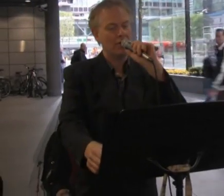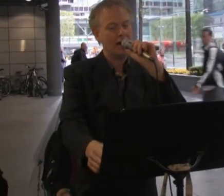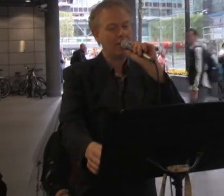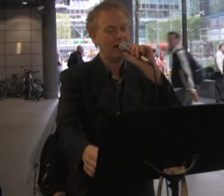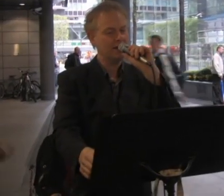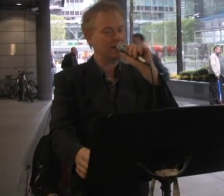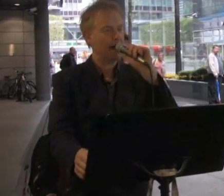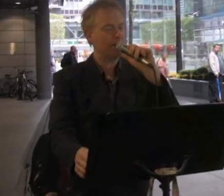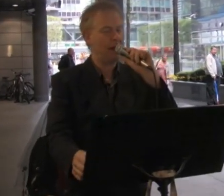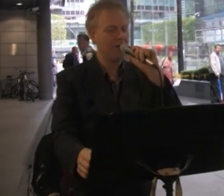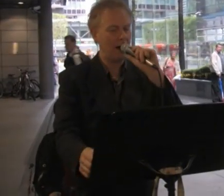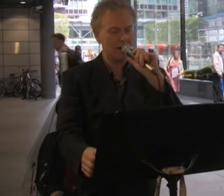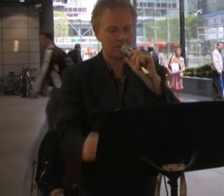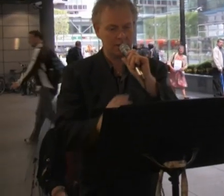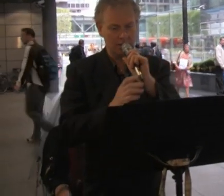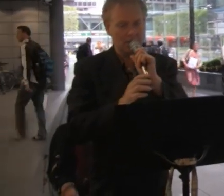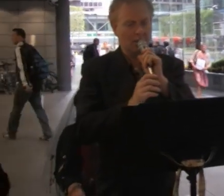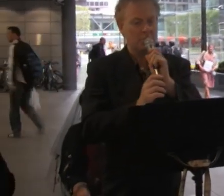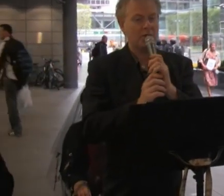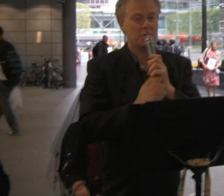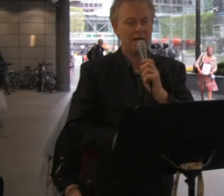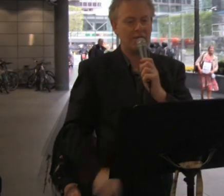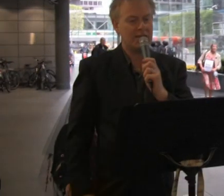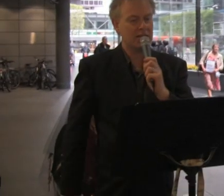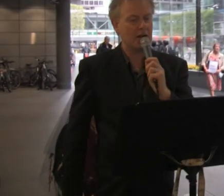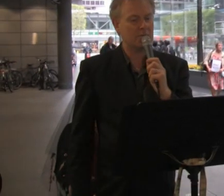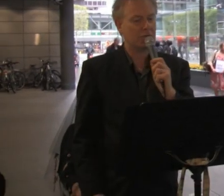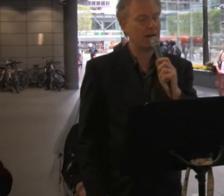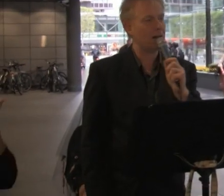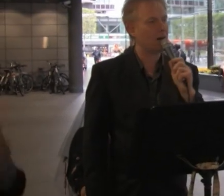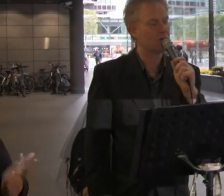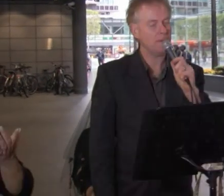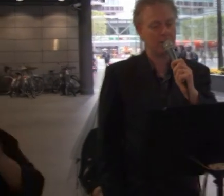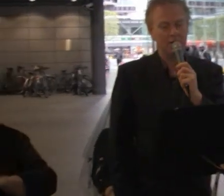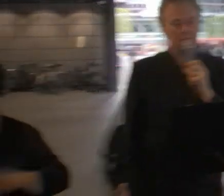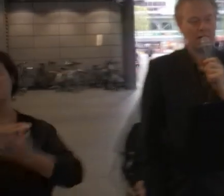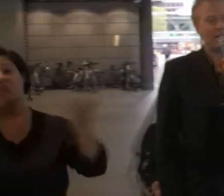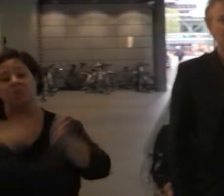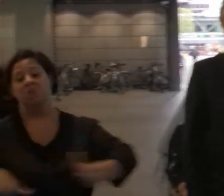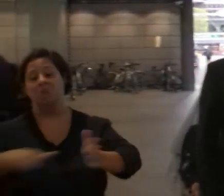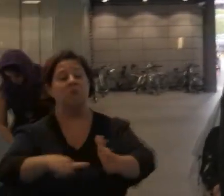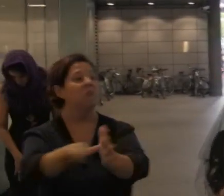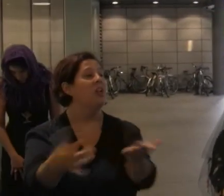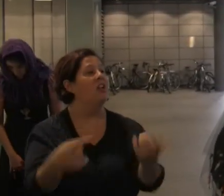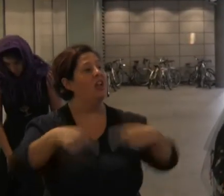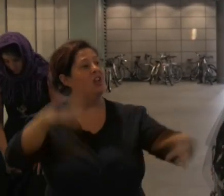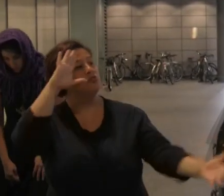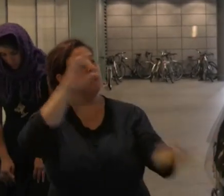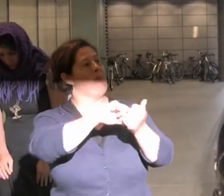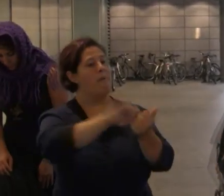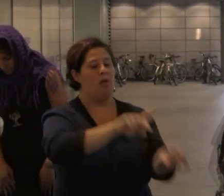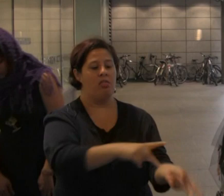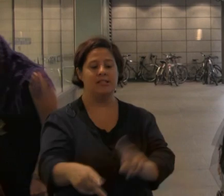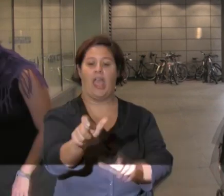We have gathered here today with heavy hearts because we are facing times of great hardship and we are here to remember our dead.